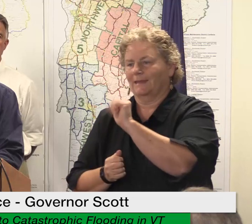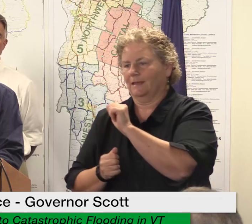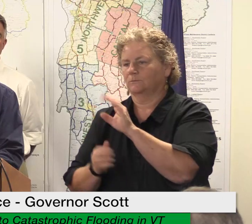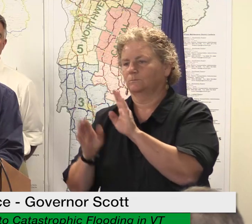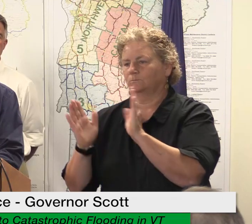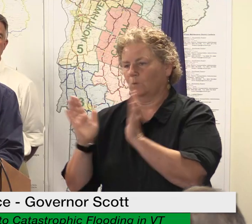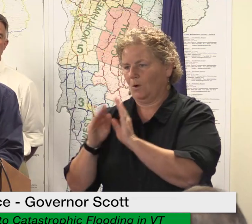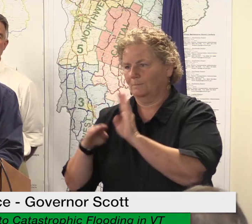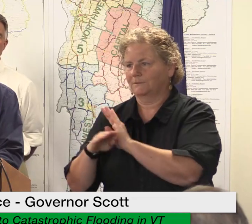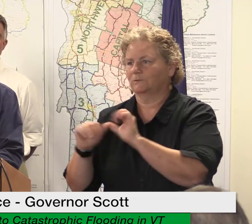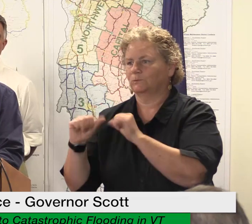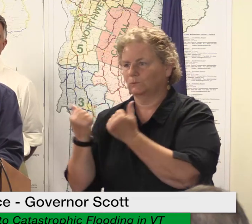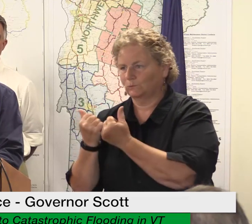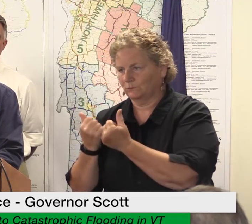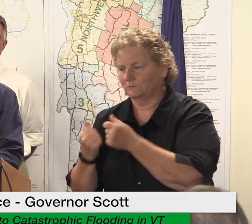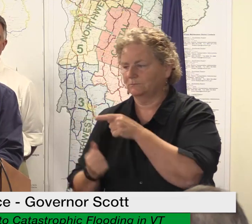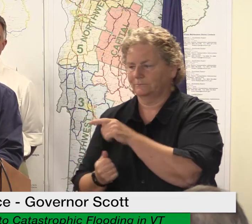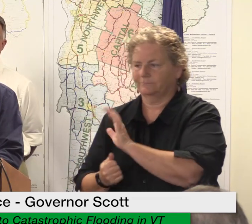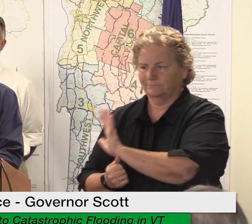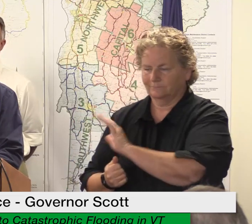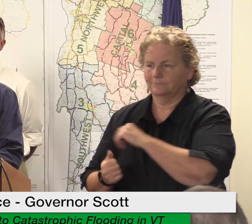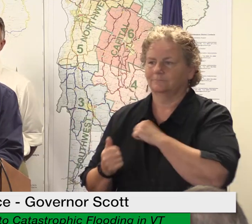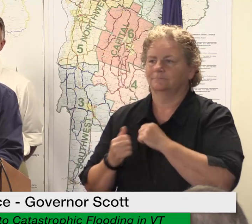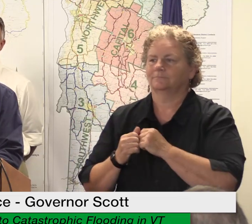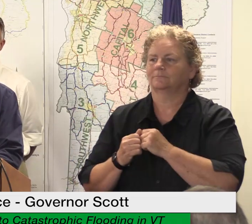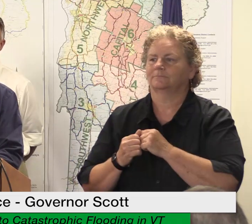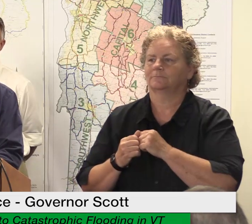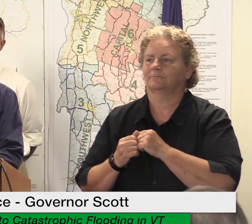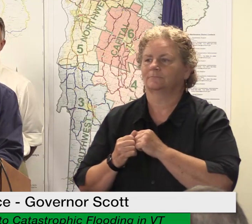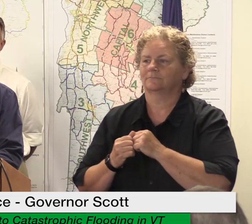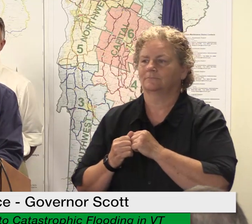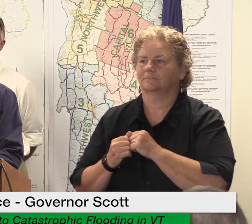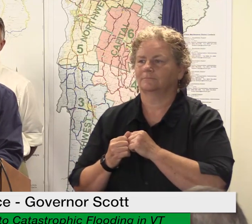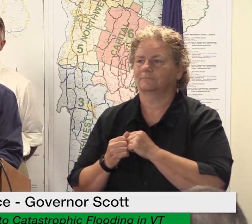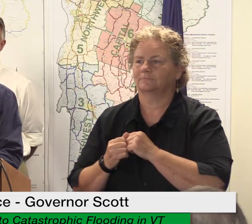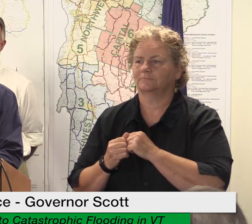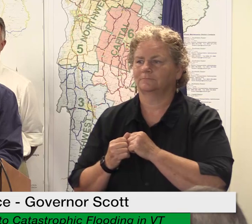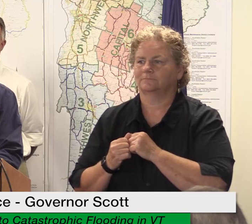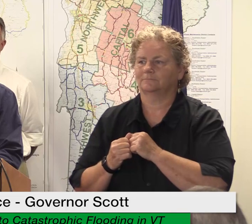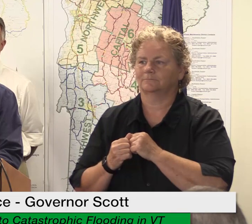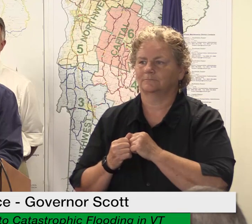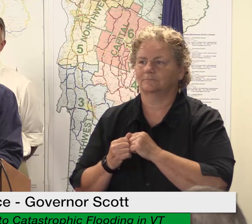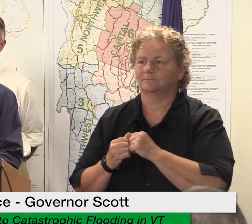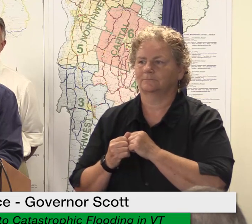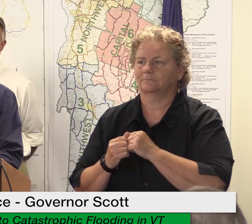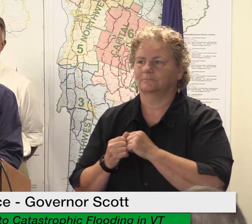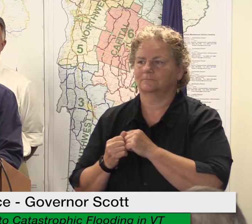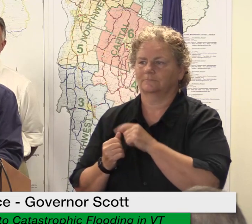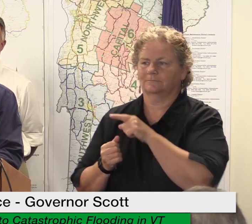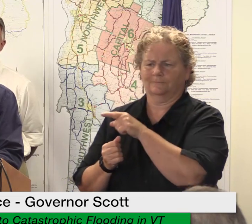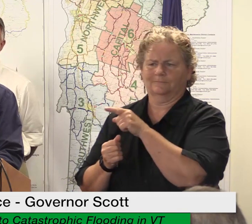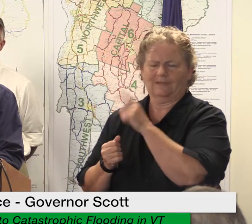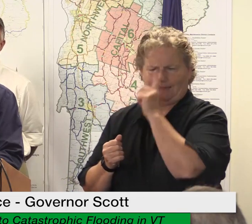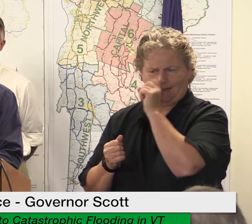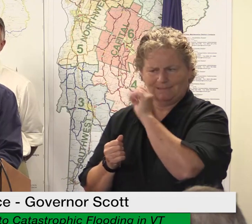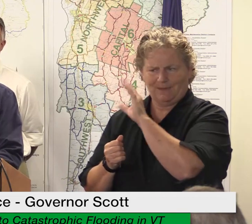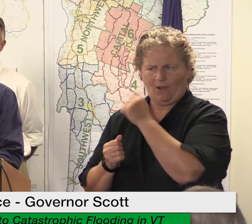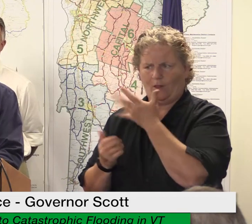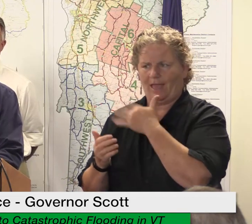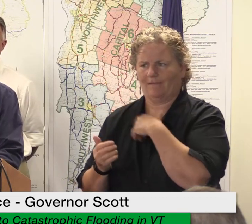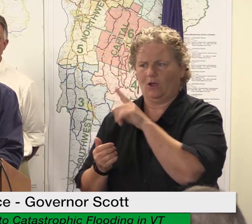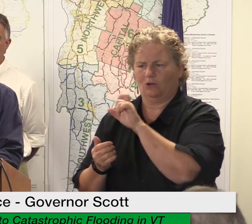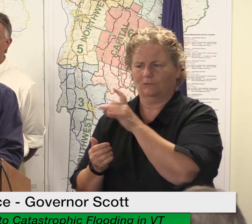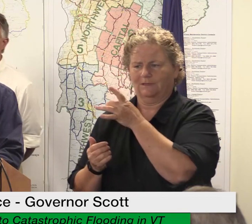and and small business administrations has already received 118 applications for their low interest loans for the businesses